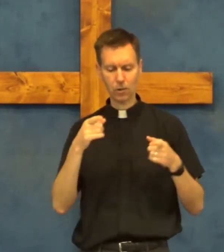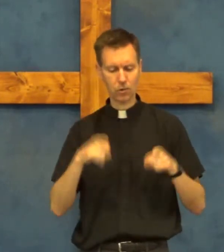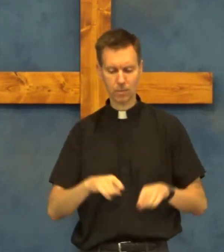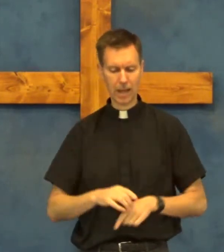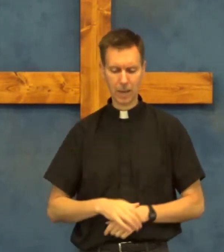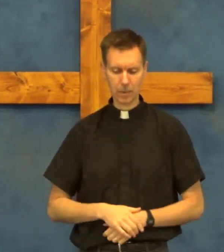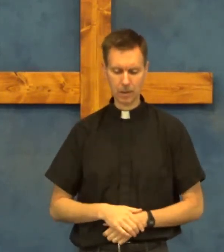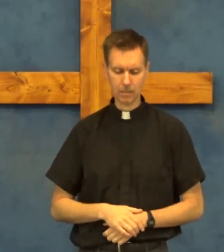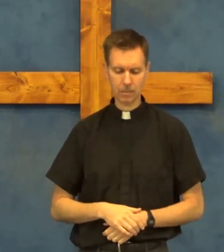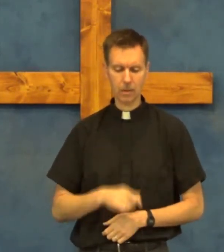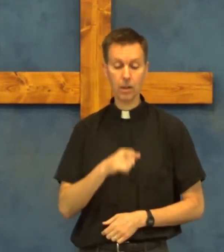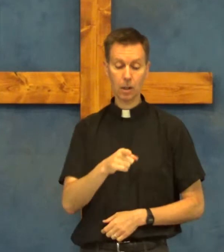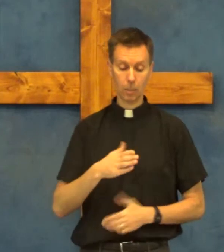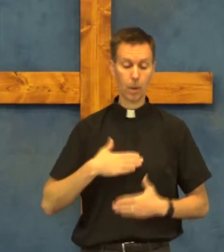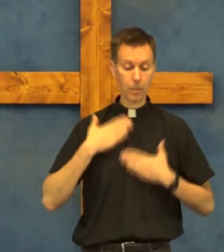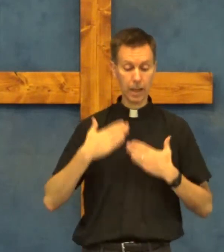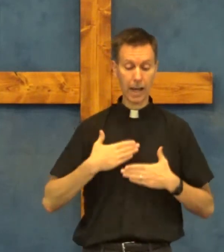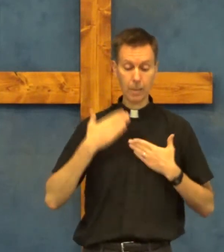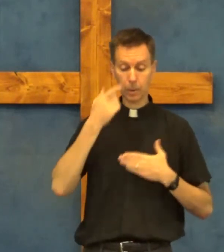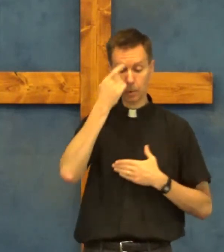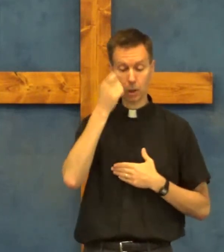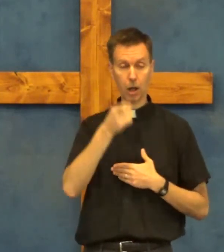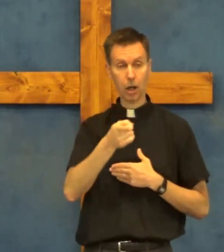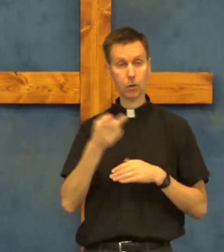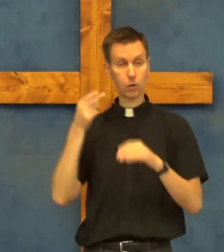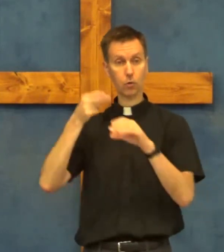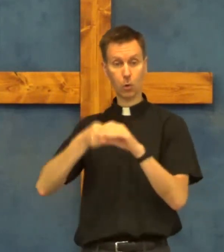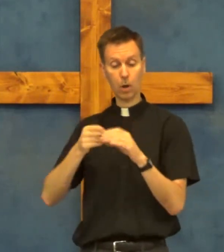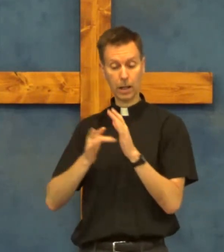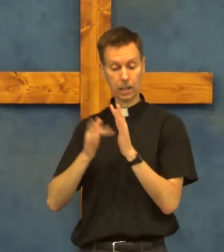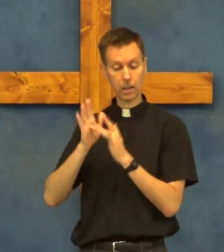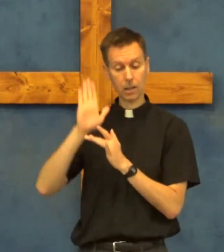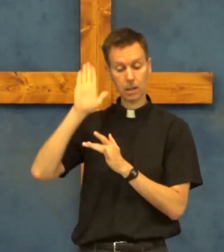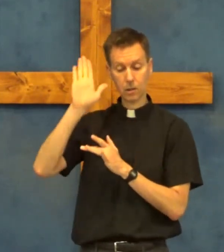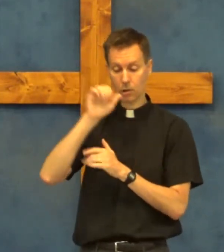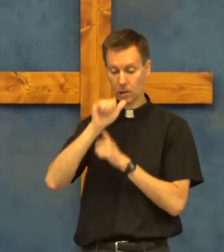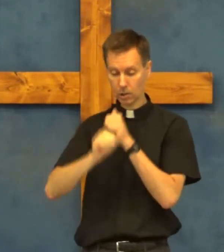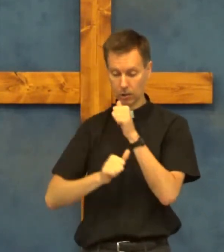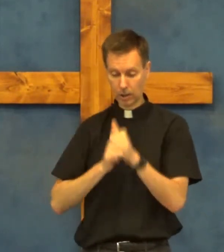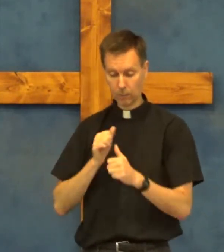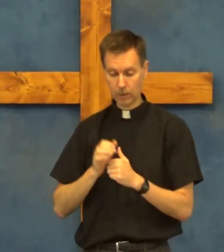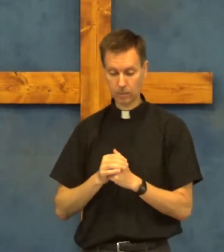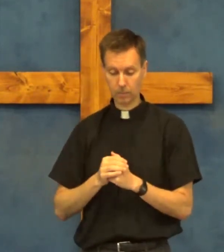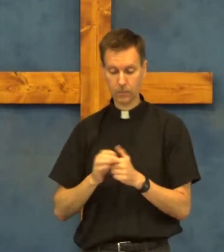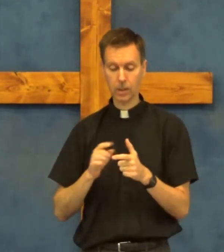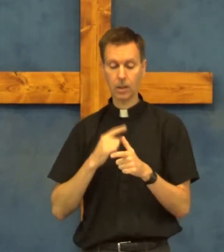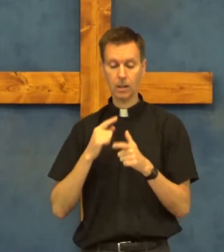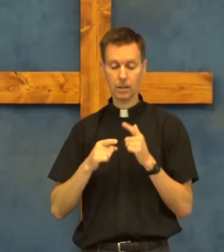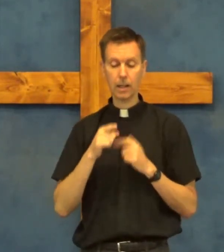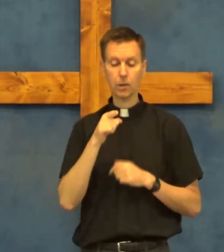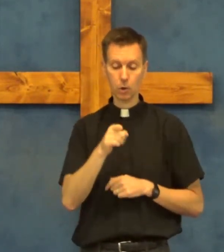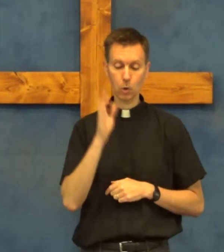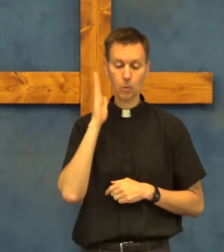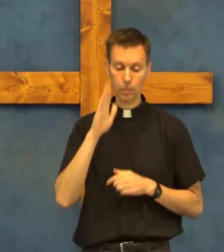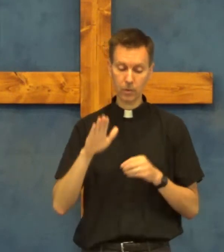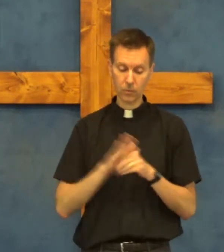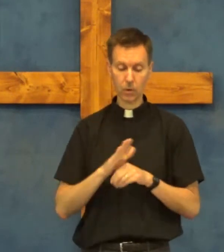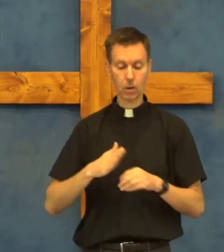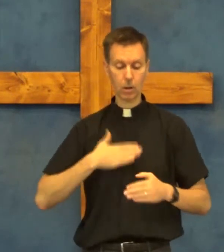happening but be happy because you join in jesus suffering then you will be full